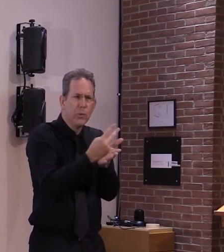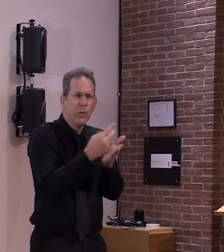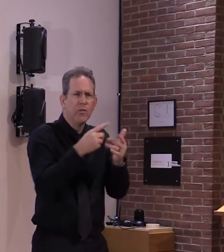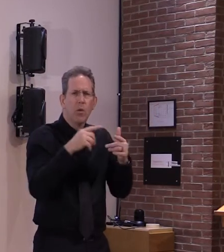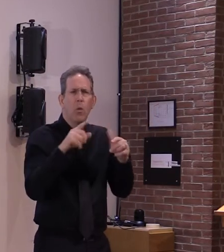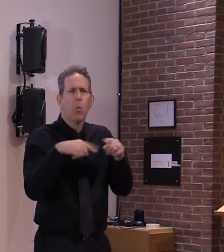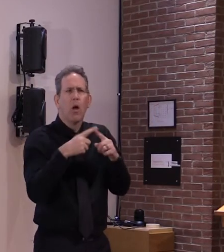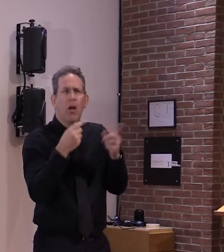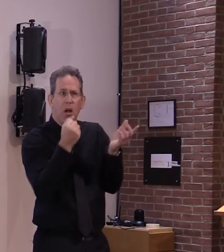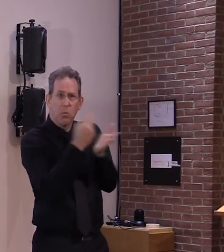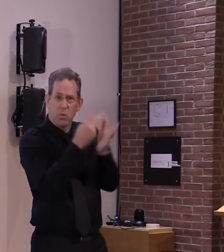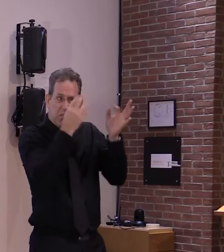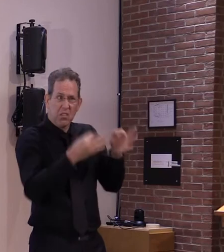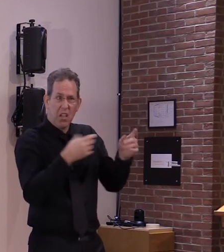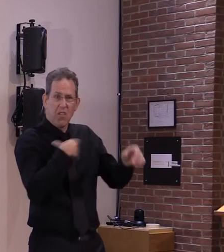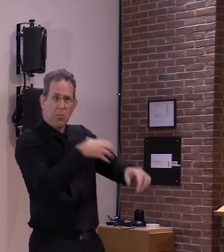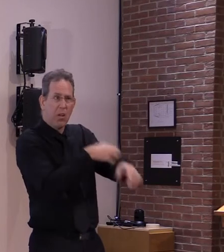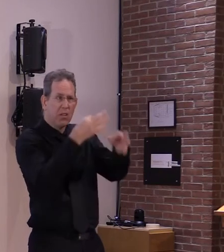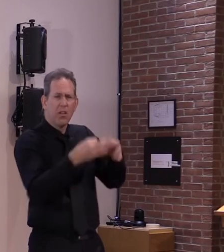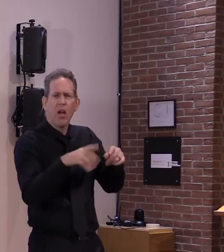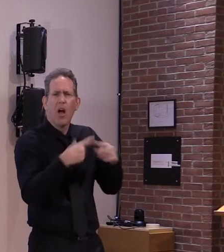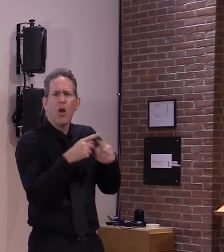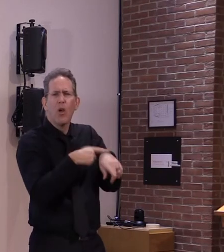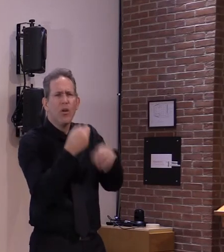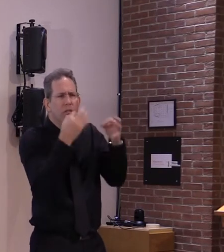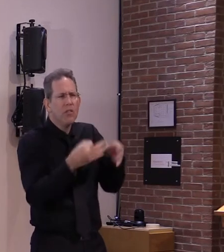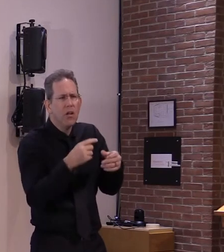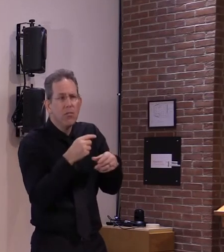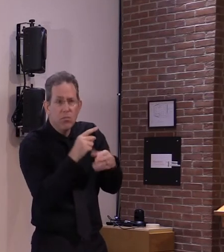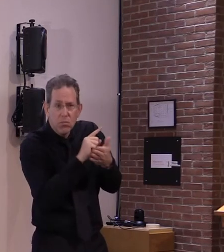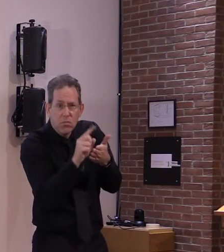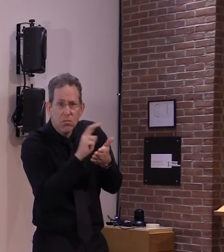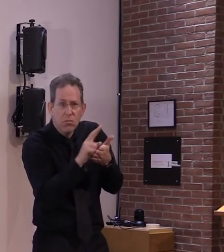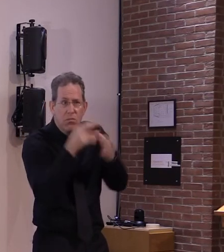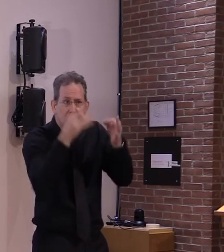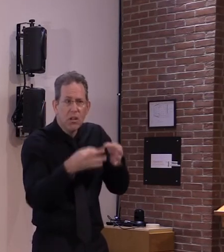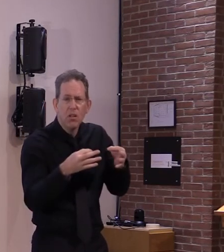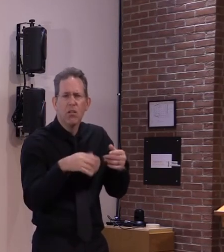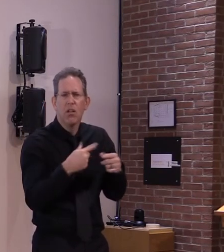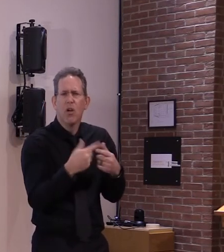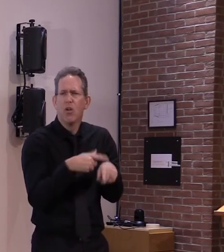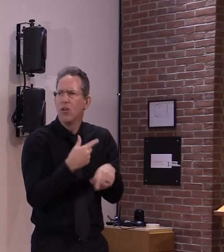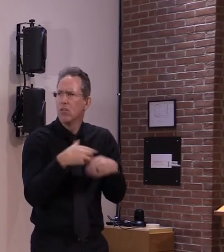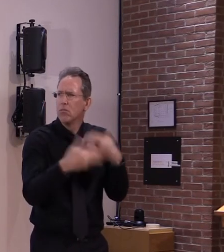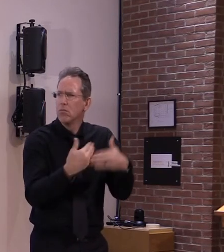i don't believe anybody regards it as in the imminent future uh